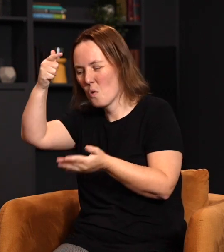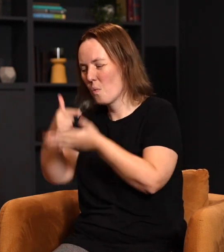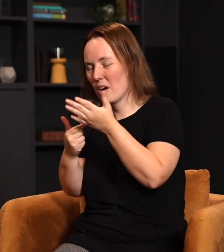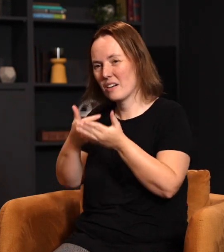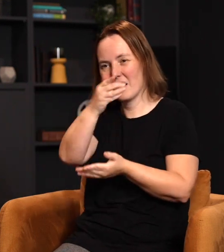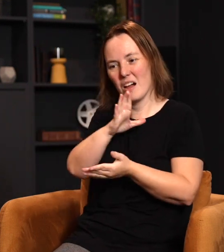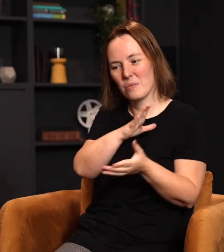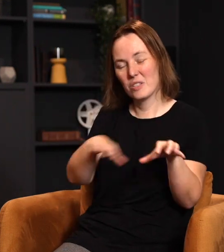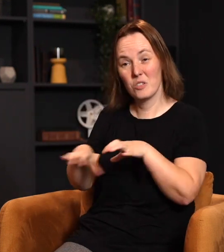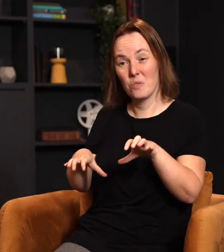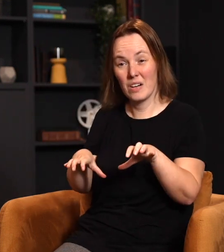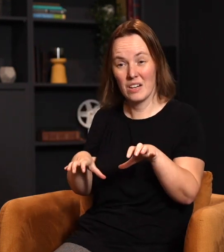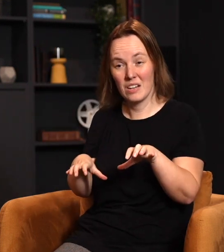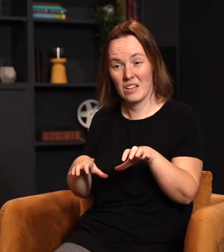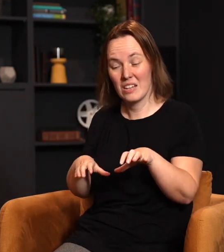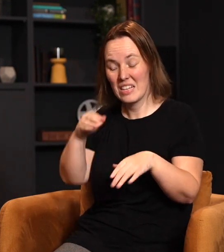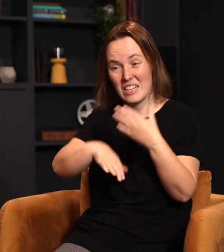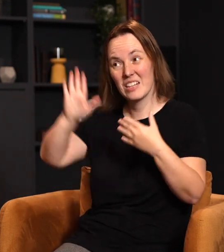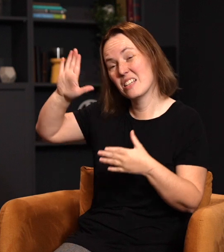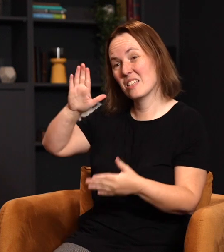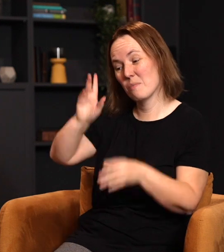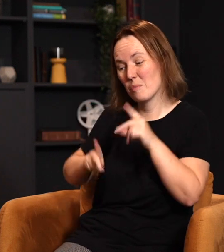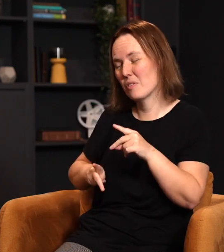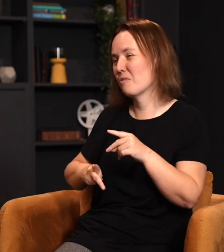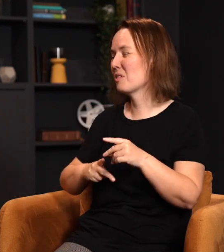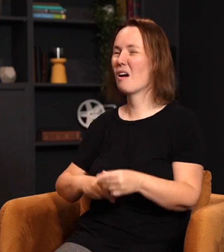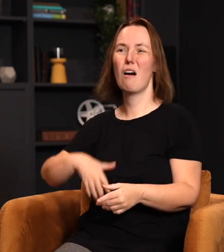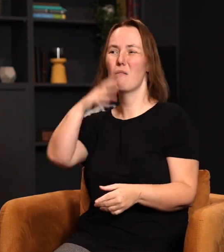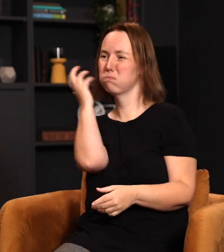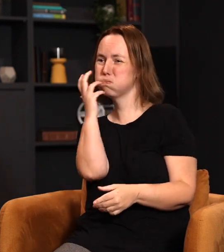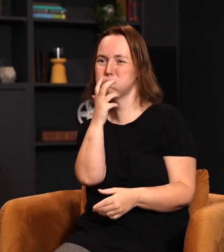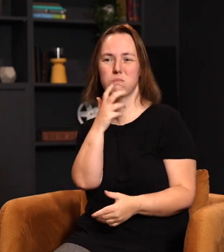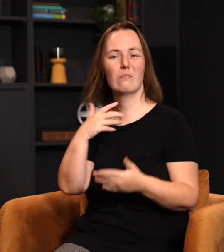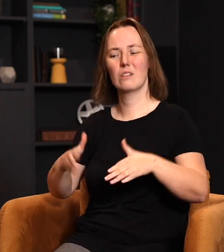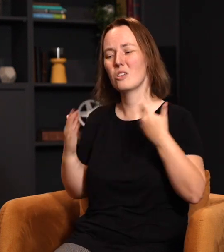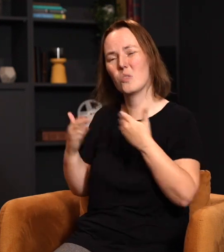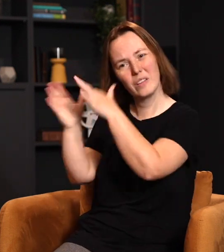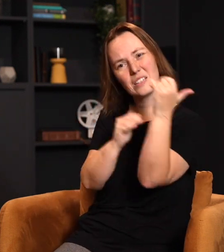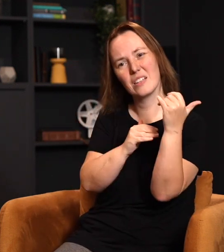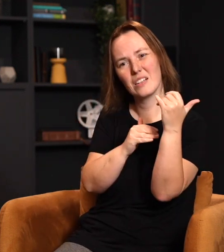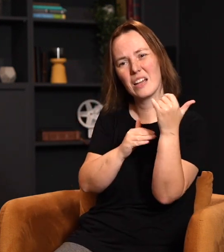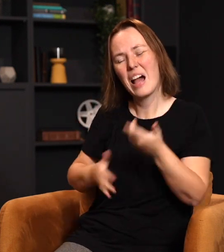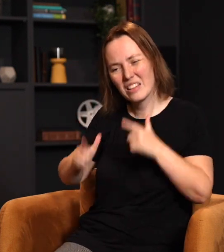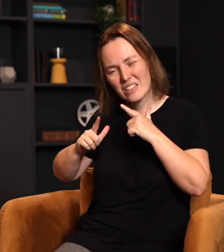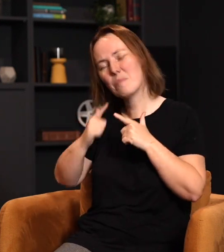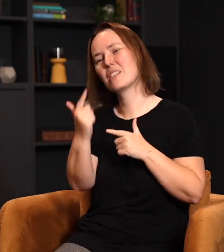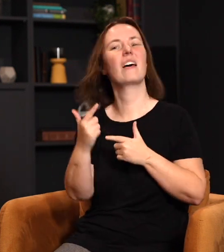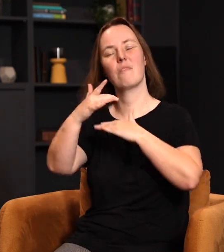was doing in his people, there was great joy in the city. Would you love that to be said of Moncton? There's just great joy in the